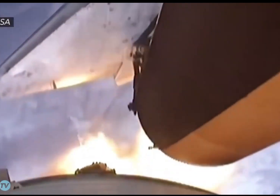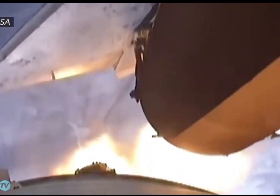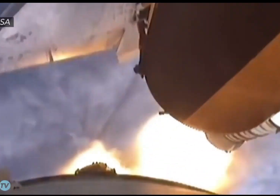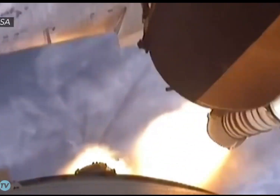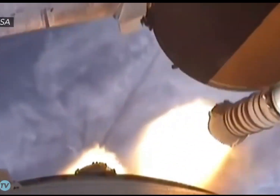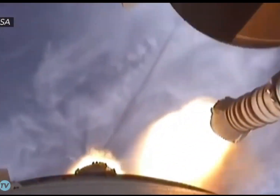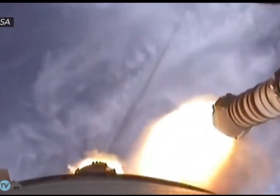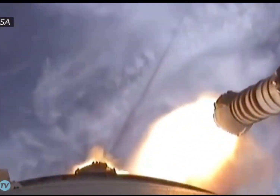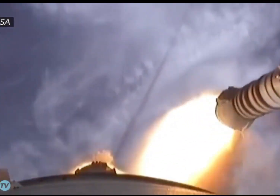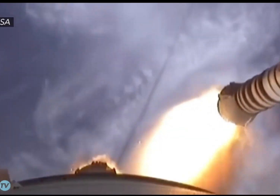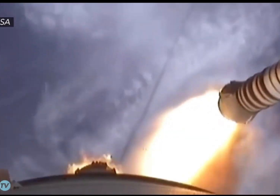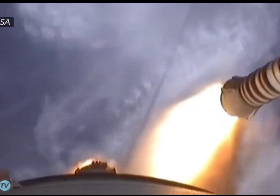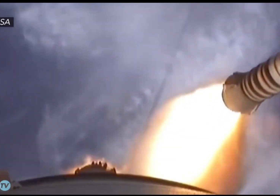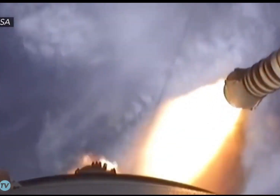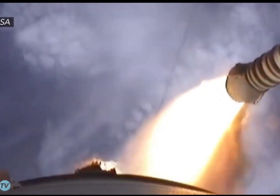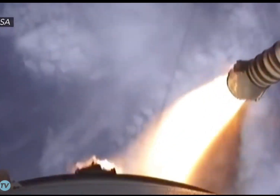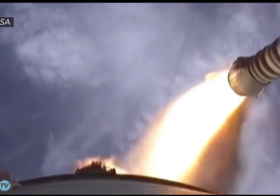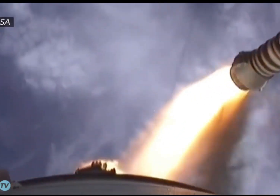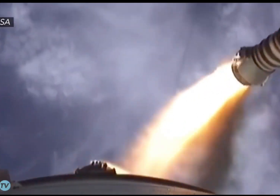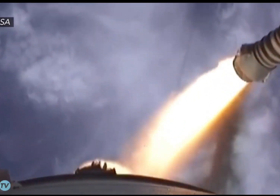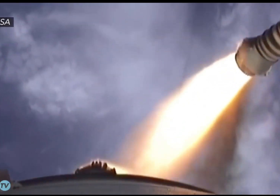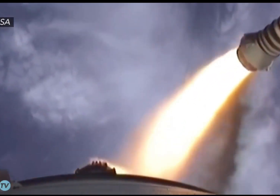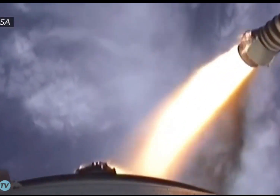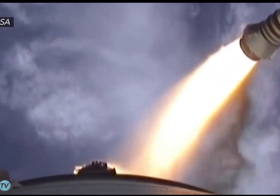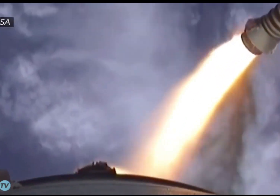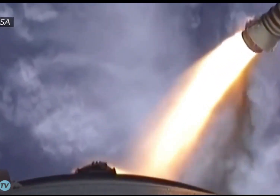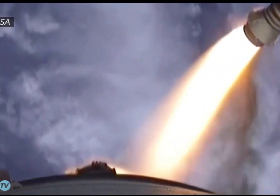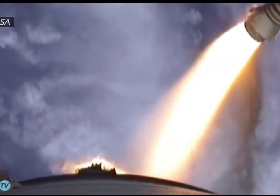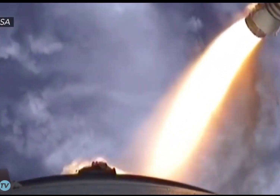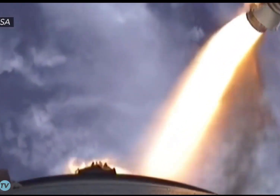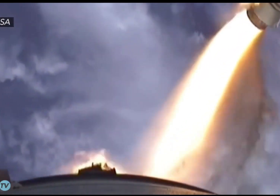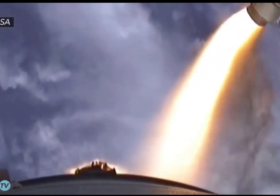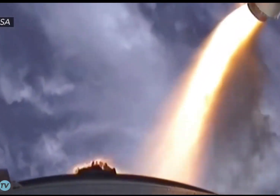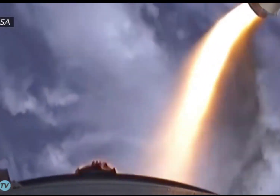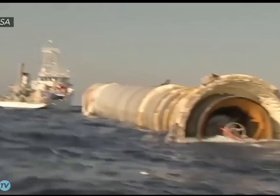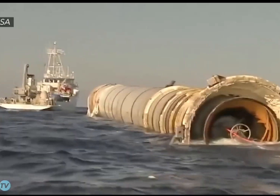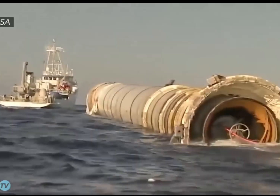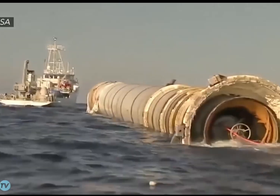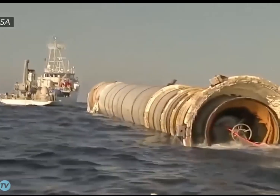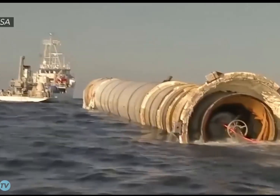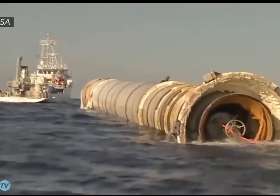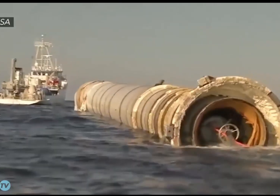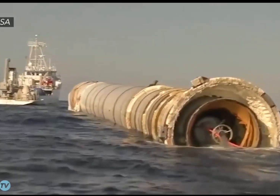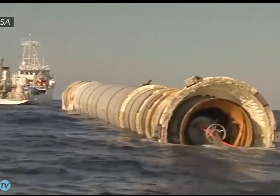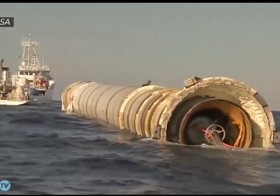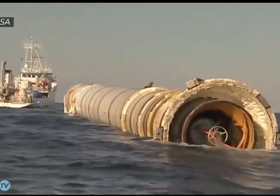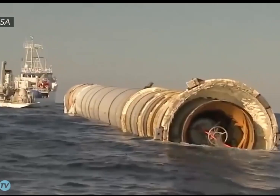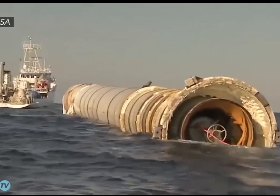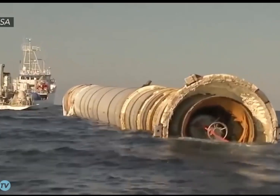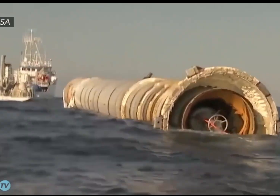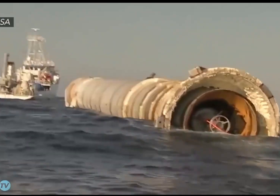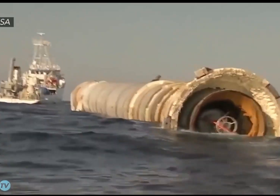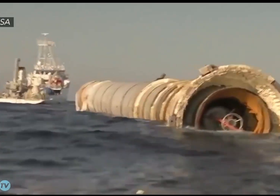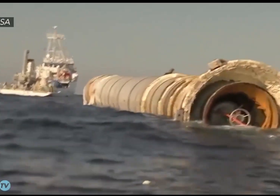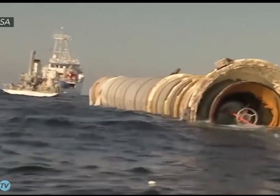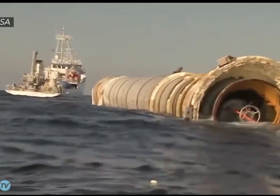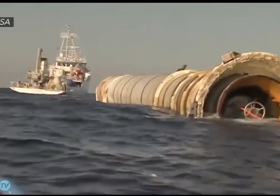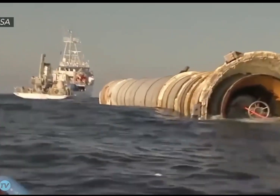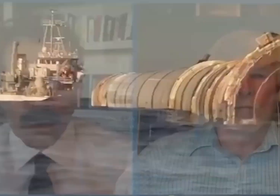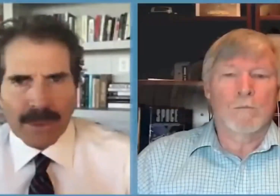One Musk innovation was reusable rocket boosters. For years, NASA dropped theirs into the ocean. Why would they throw